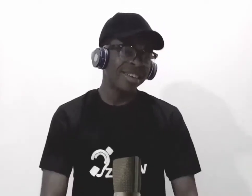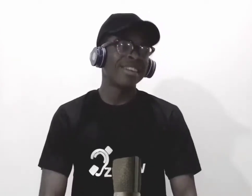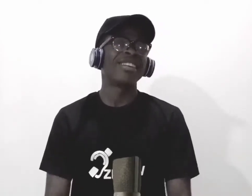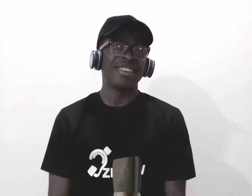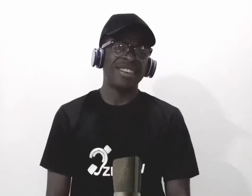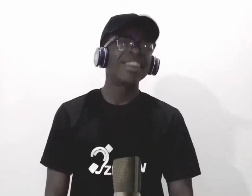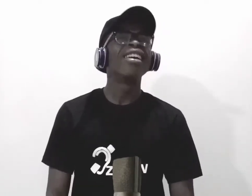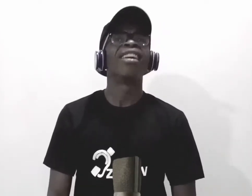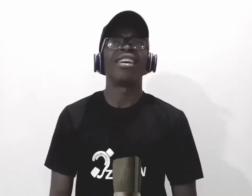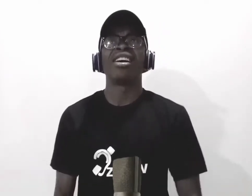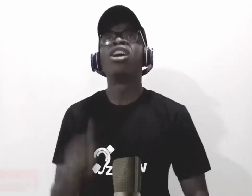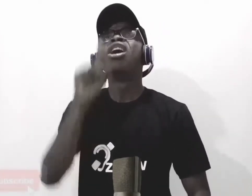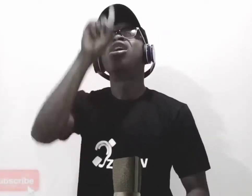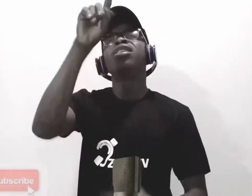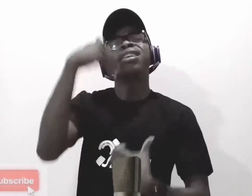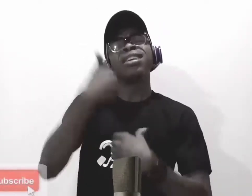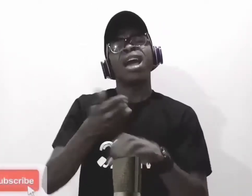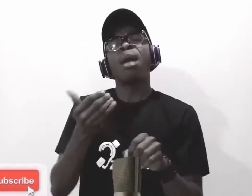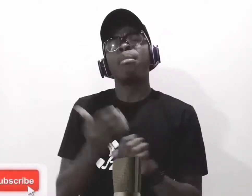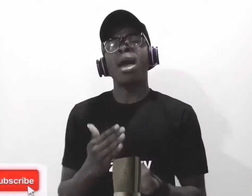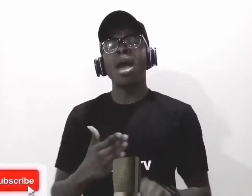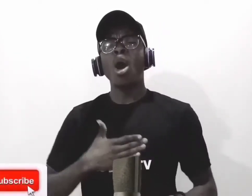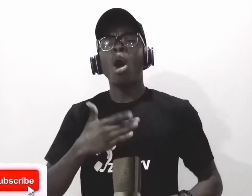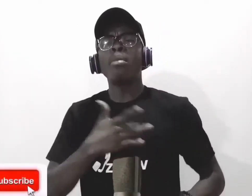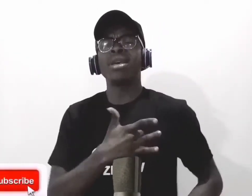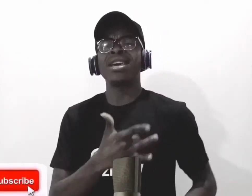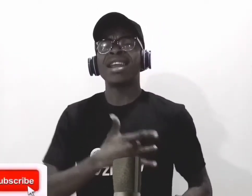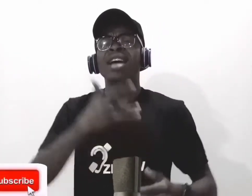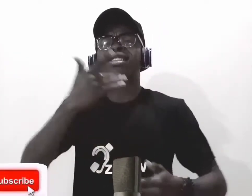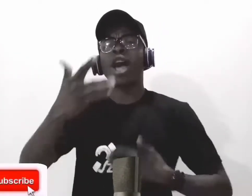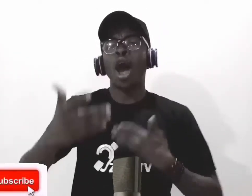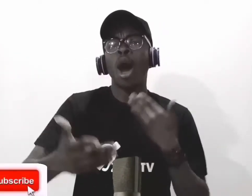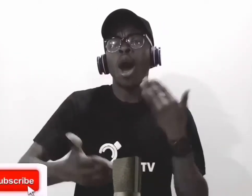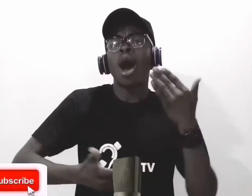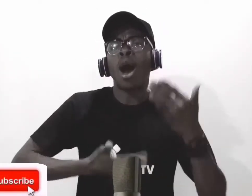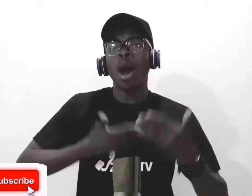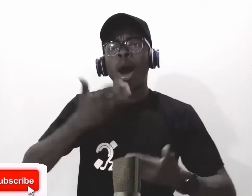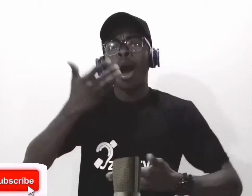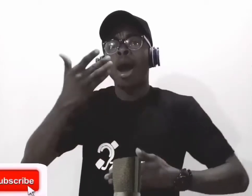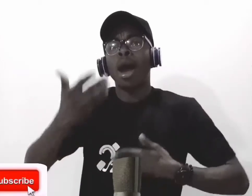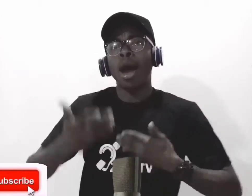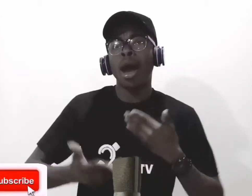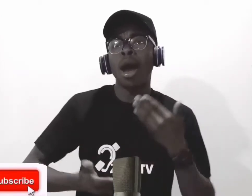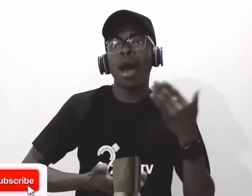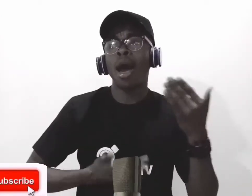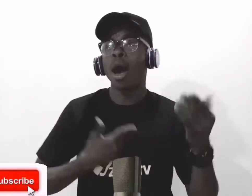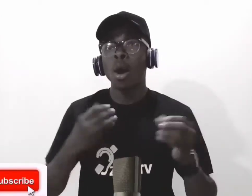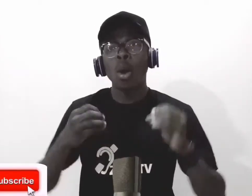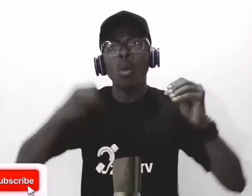my soul Give me my soul Open a hole